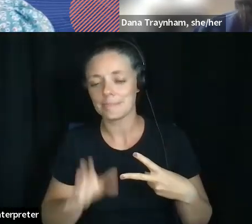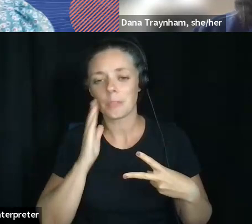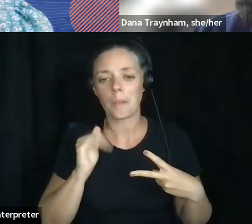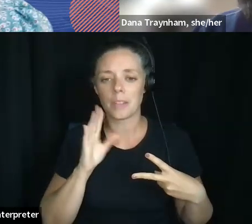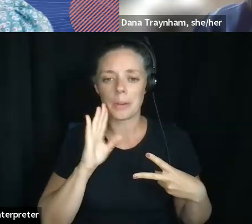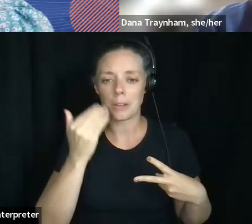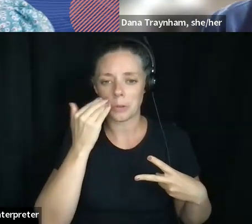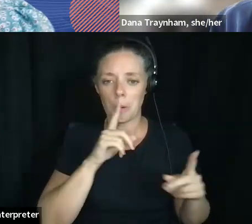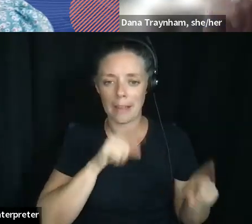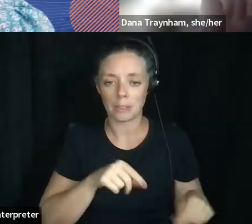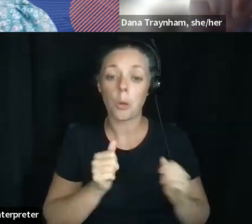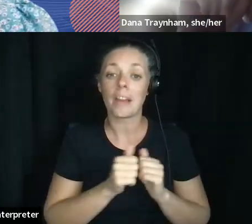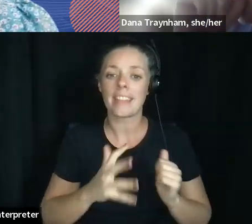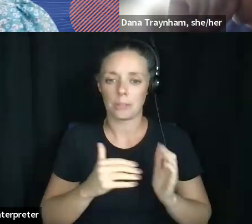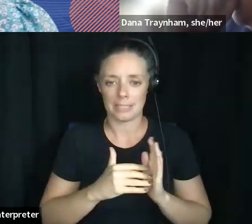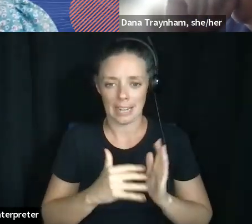the answers without studying.